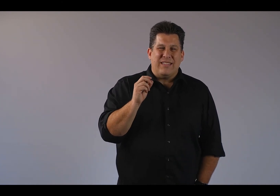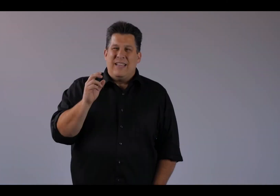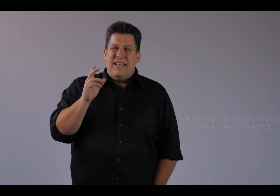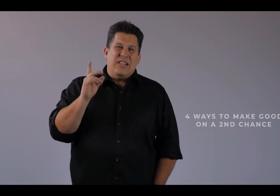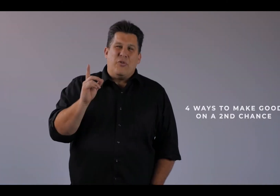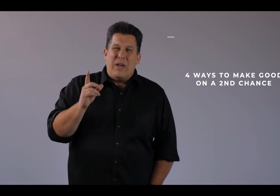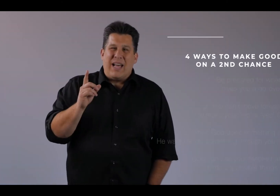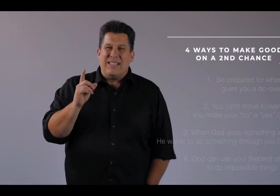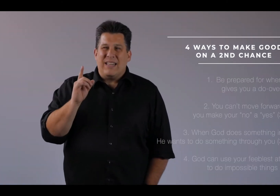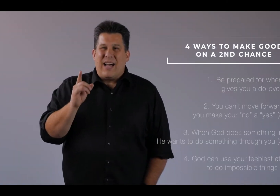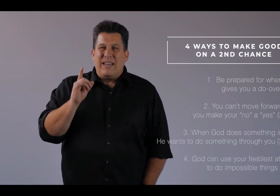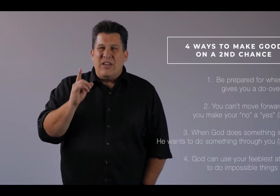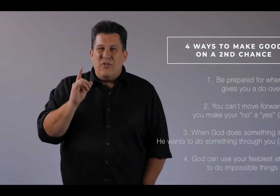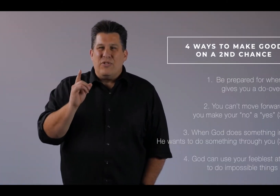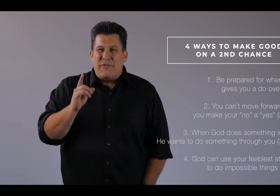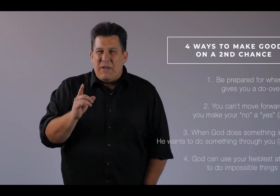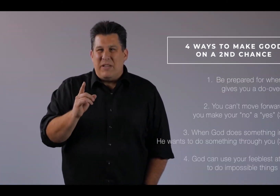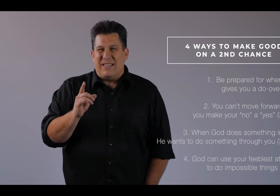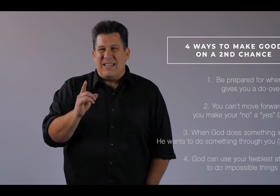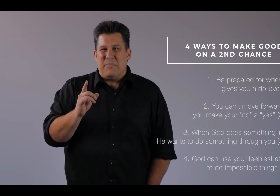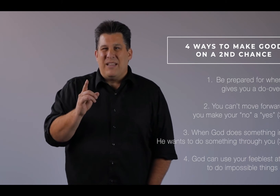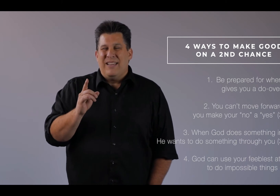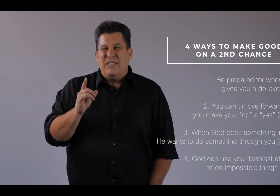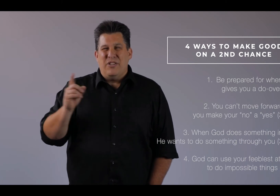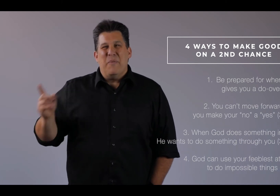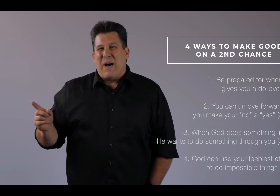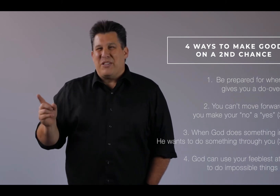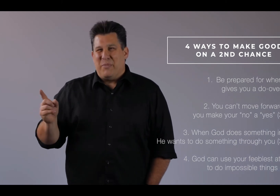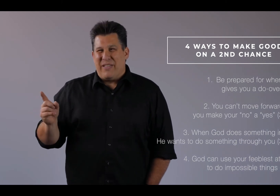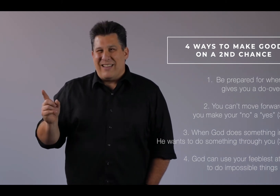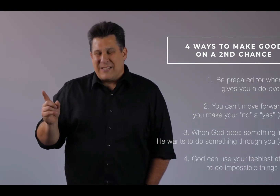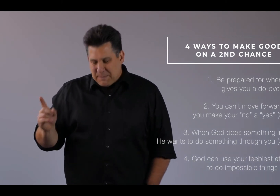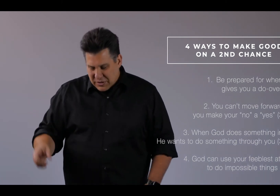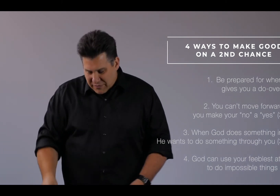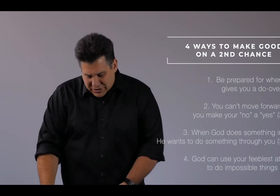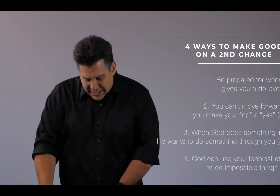And it's to realize that God can use your feeblest attempt to do impossible things. Look at verse 10.